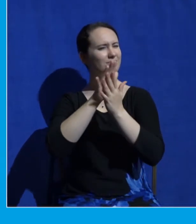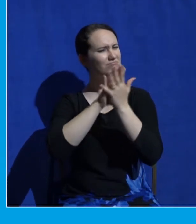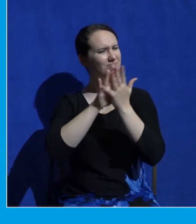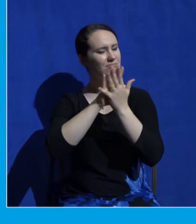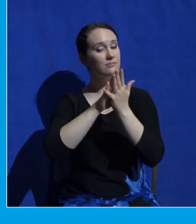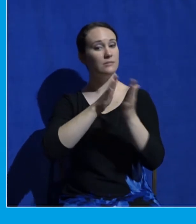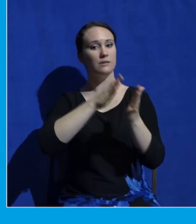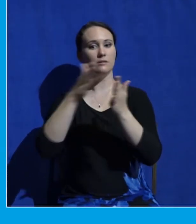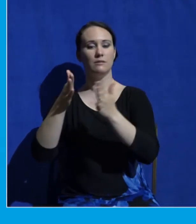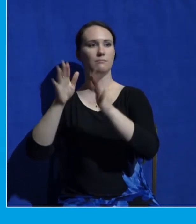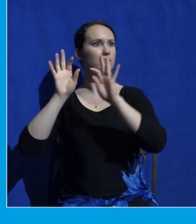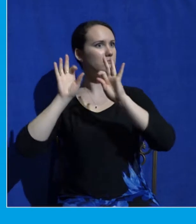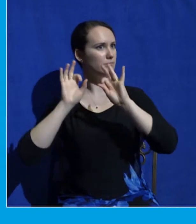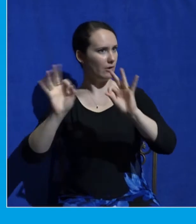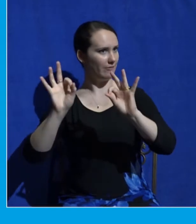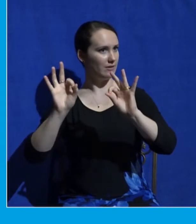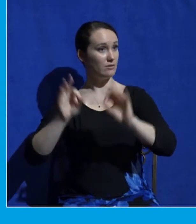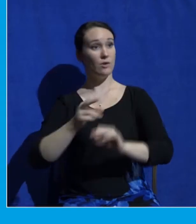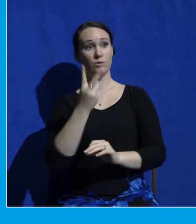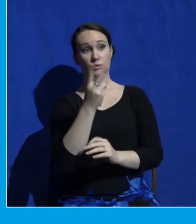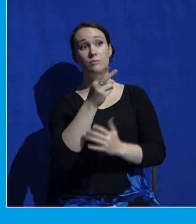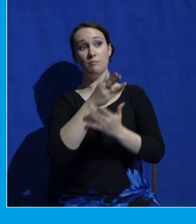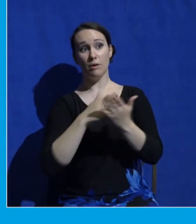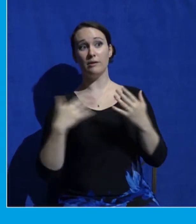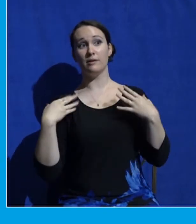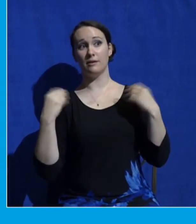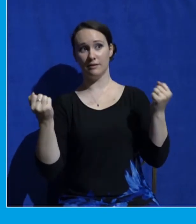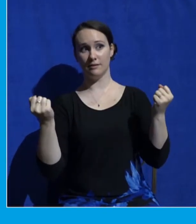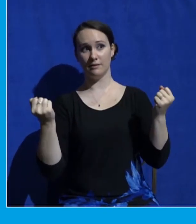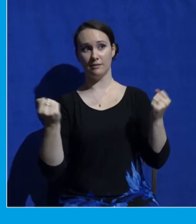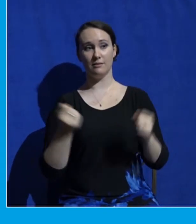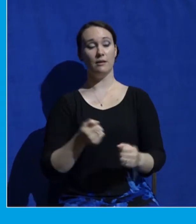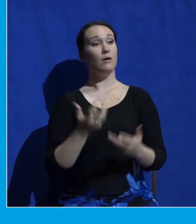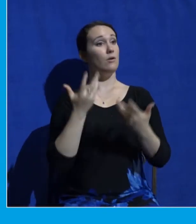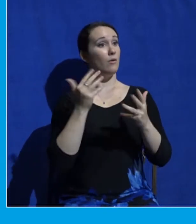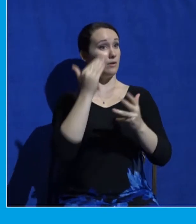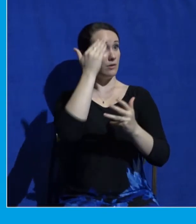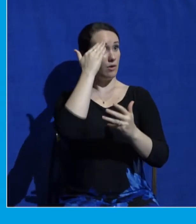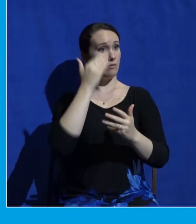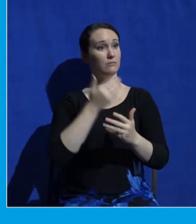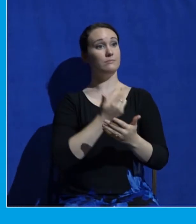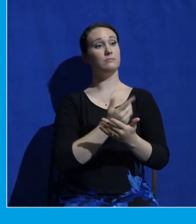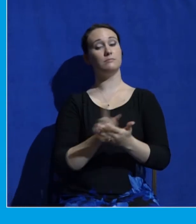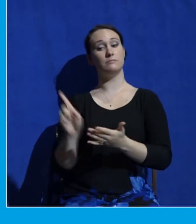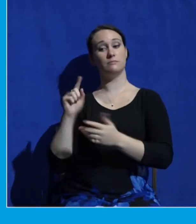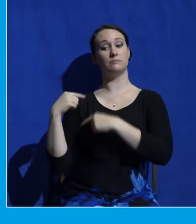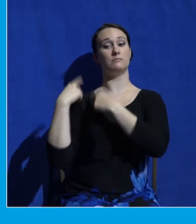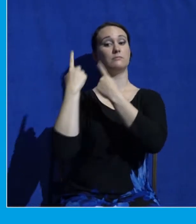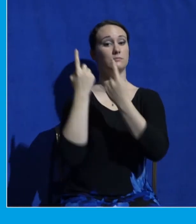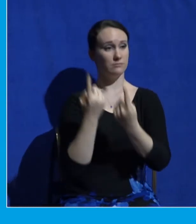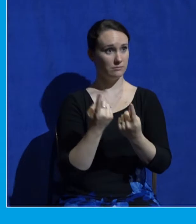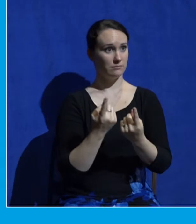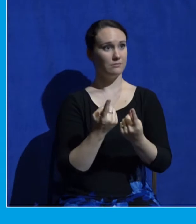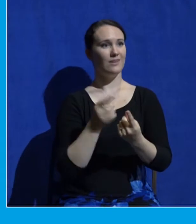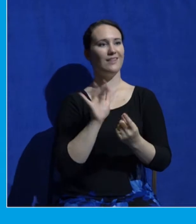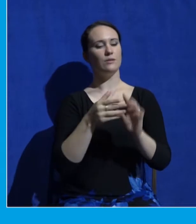perfectly. And we've seen over recent weeks how this story is symbolic of the need for spiritual sight